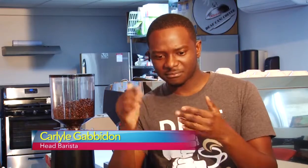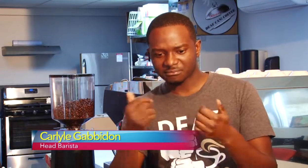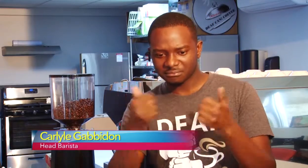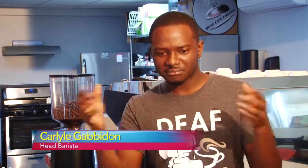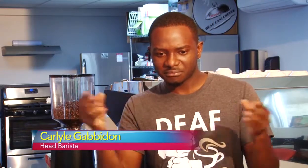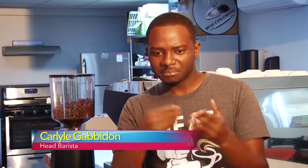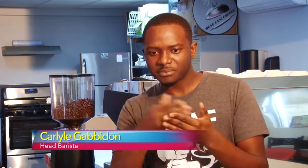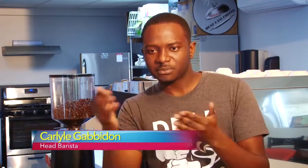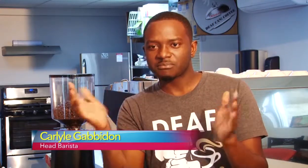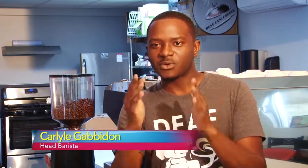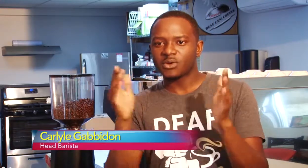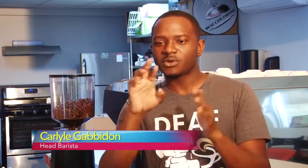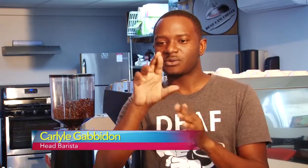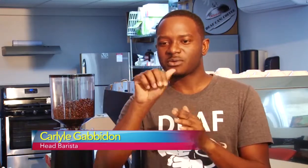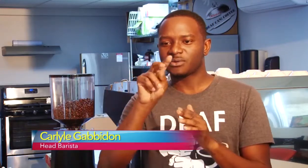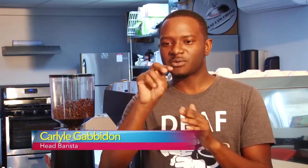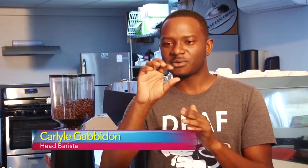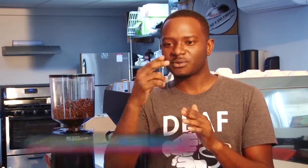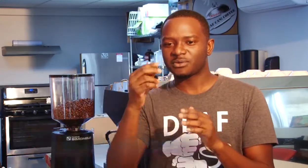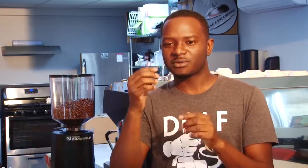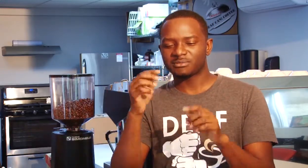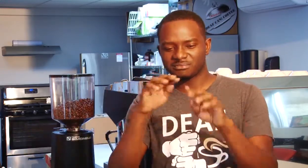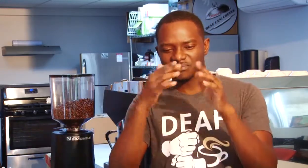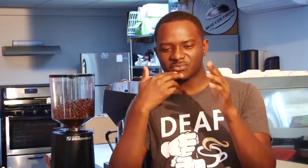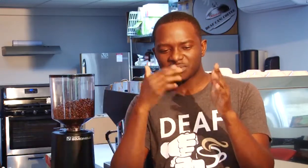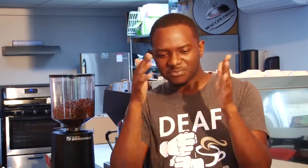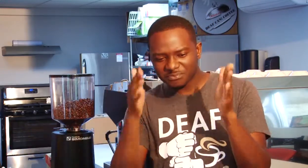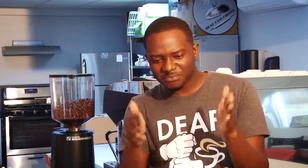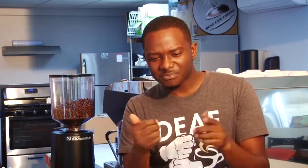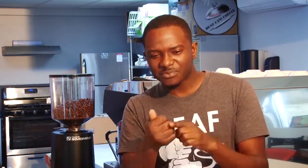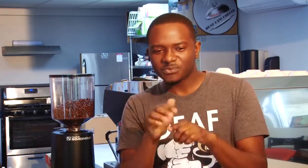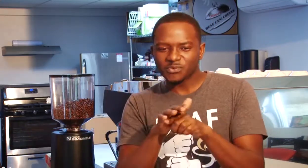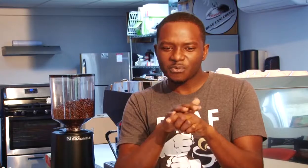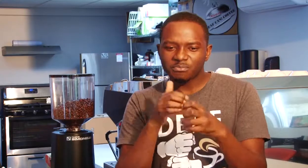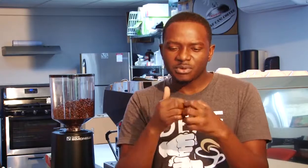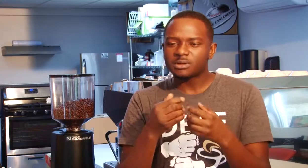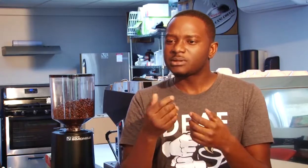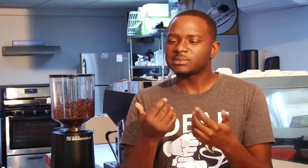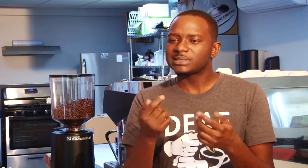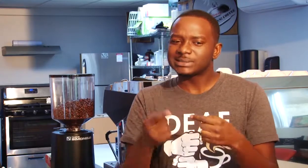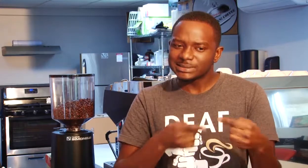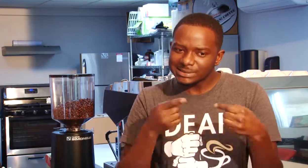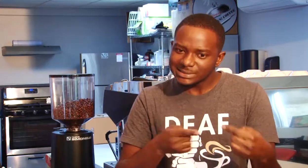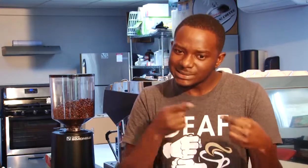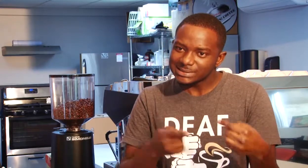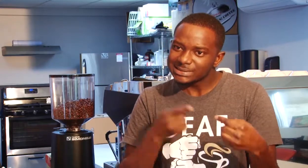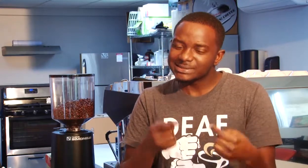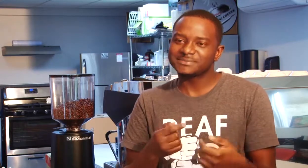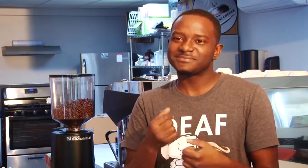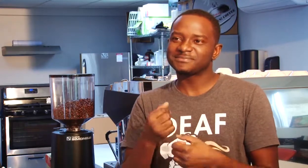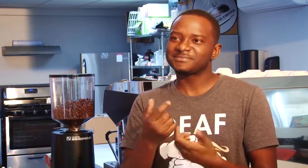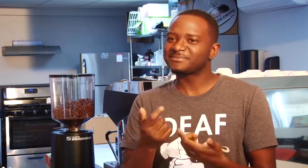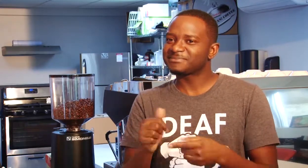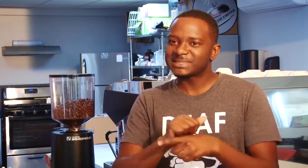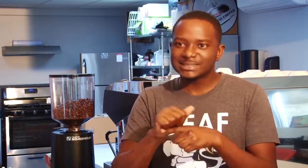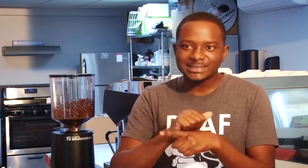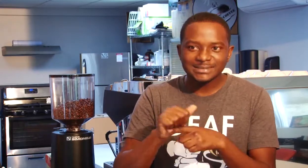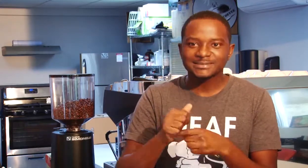got a few people to give us like supporting grants to help us expand our business and get better equipment. We went from a really small espresso